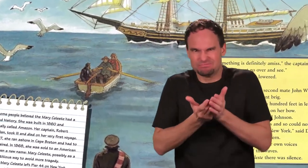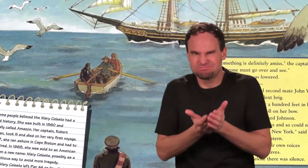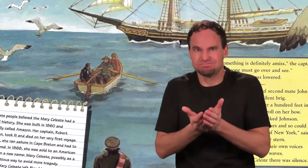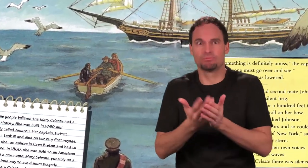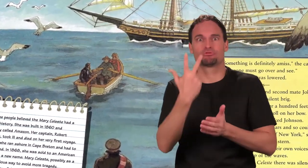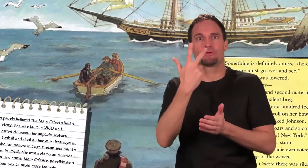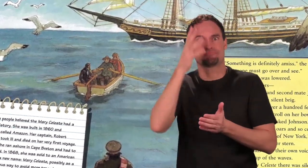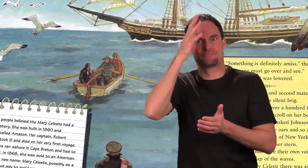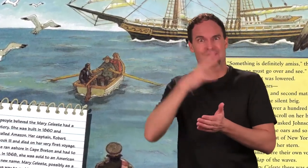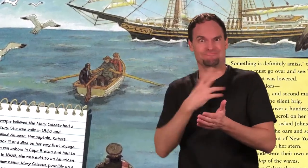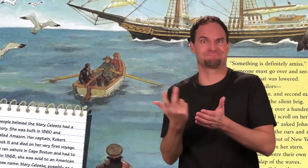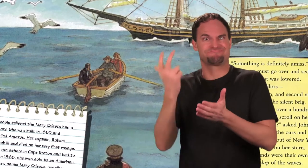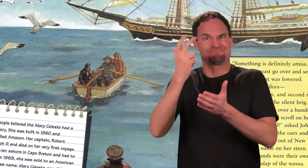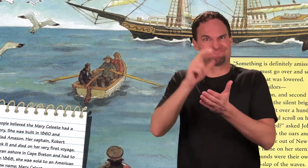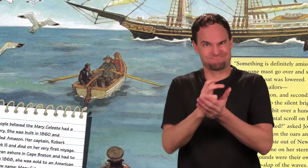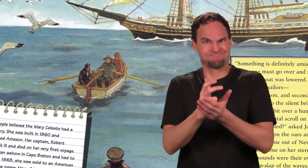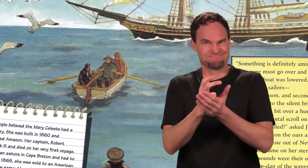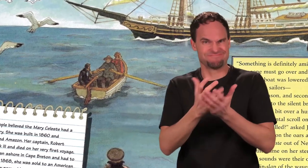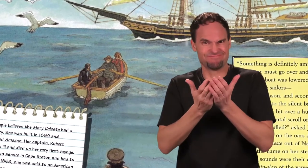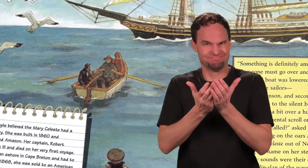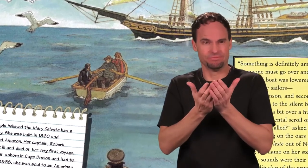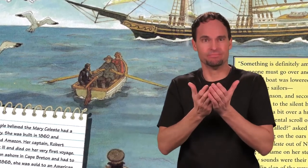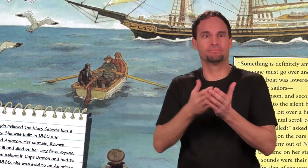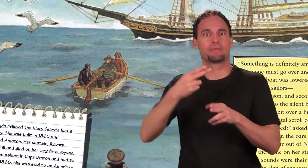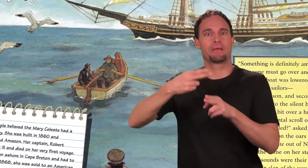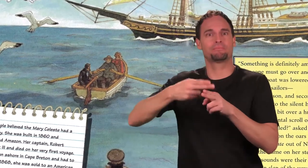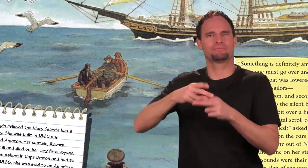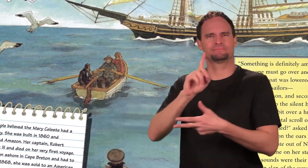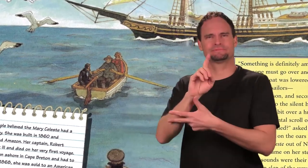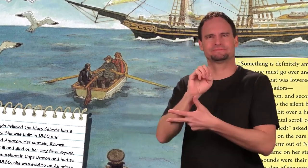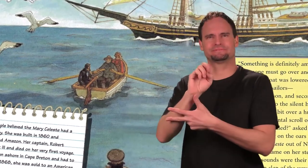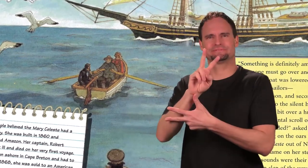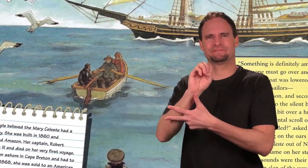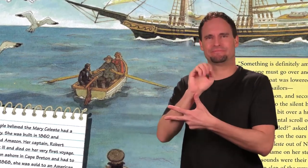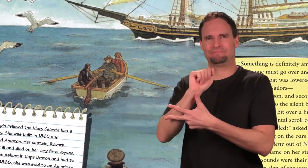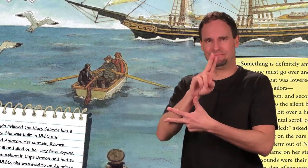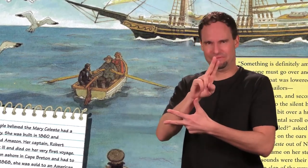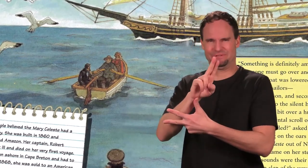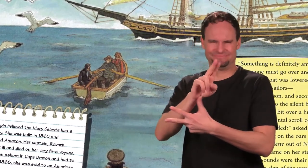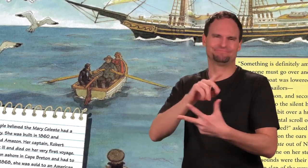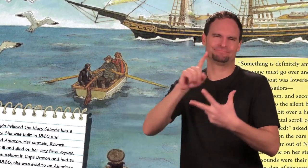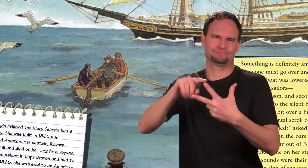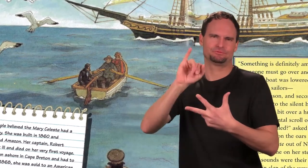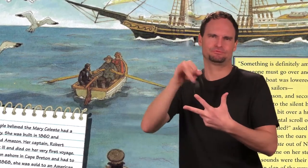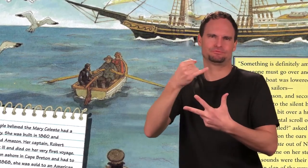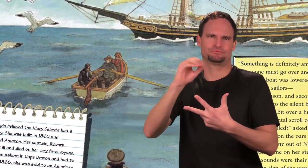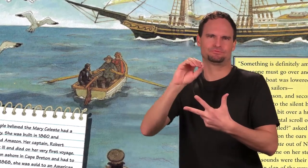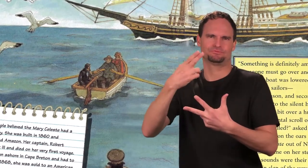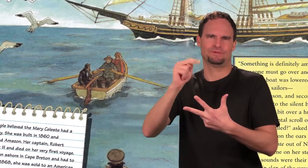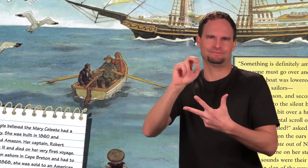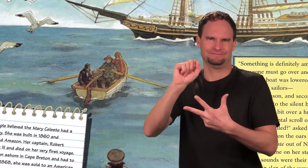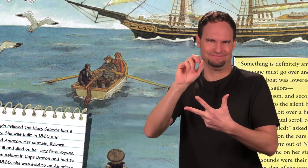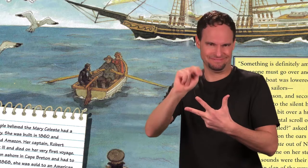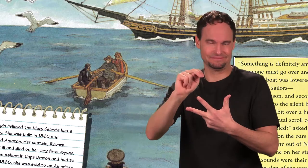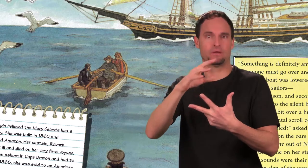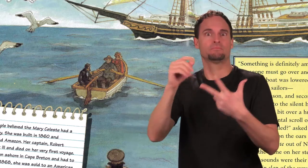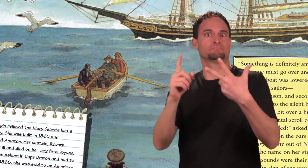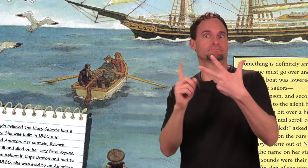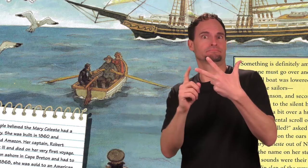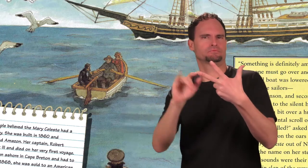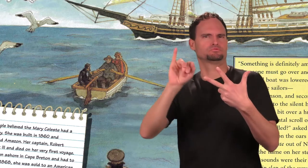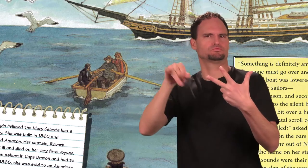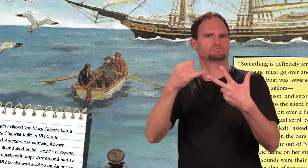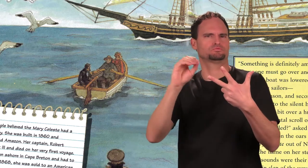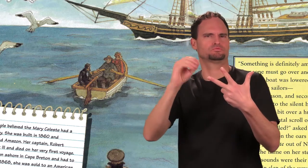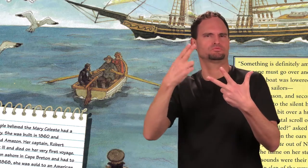So a small boat was lowered. Three of the sailors, DeVoe, Johnson, and second mate John Wright, rode